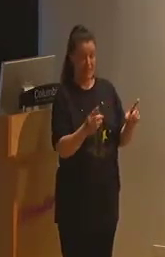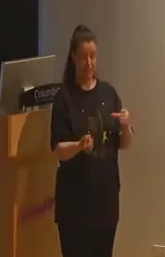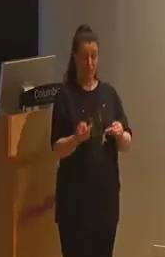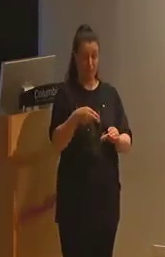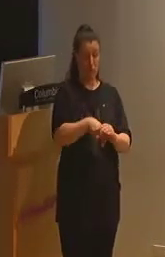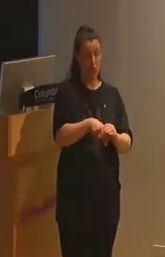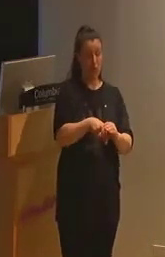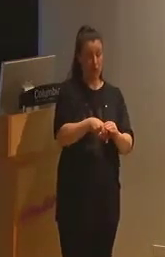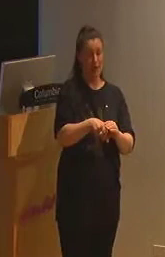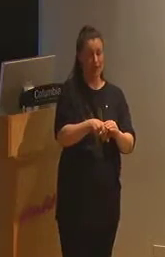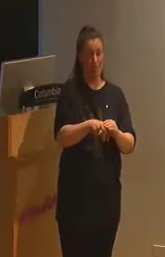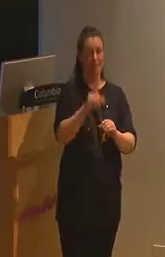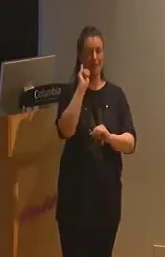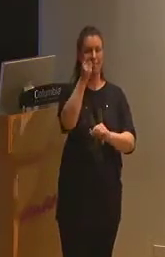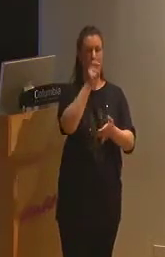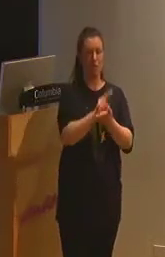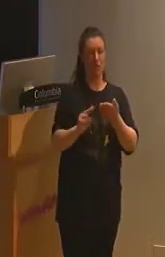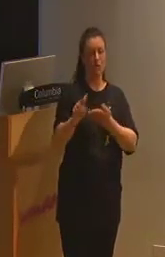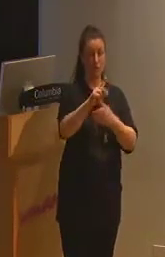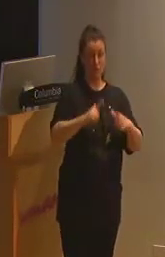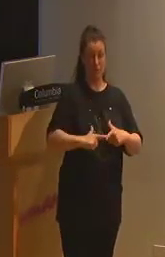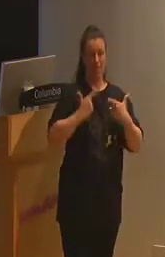university life and a better future.